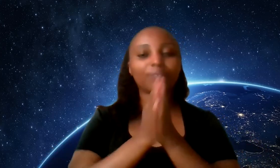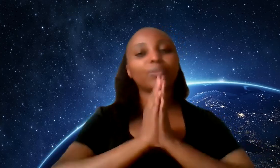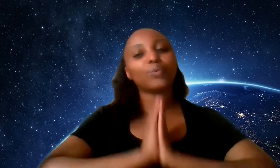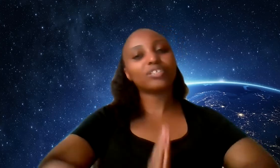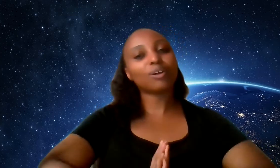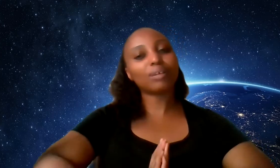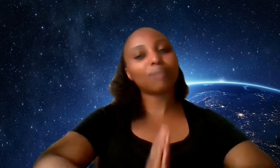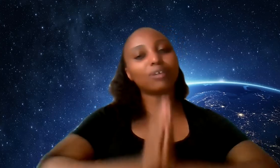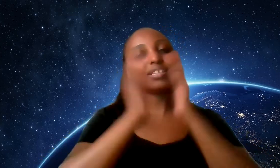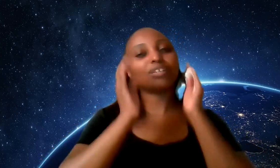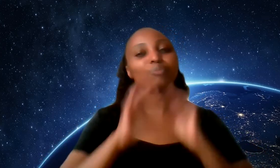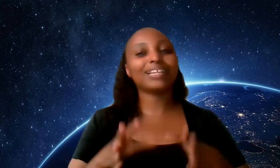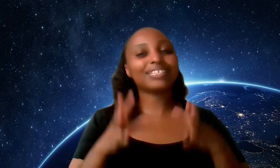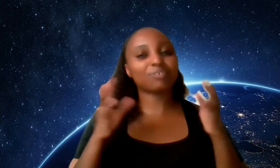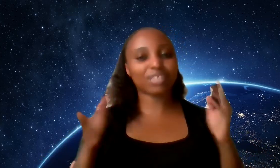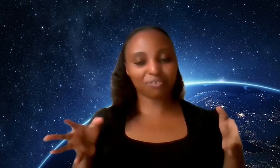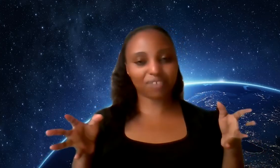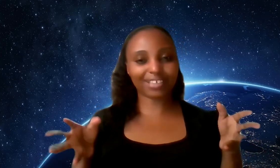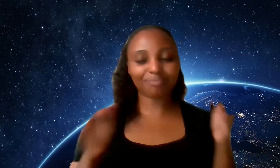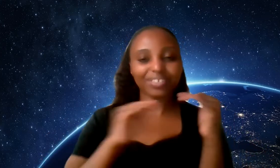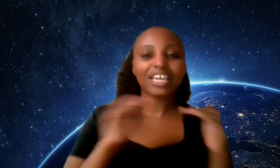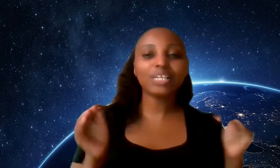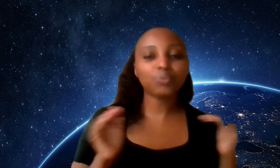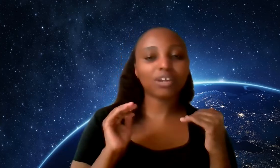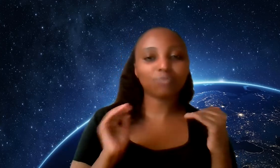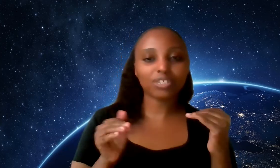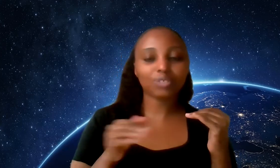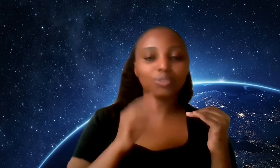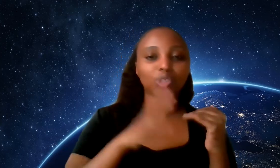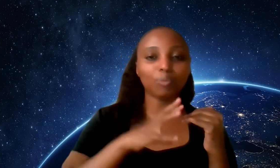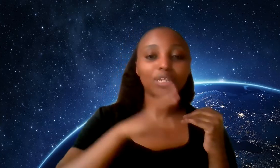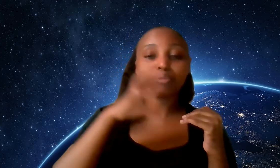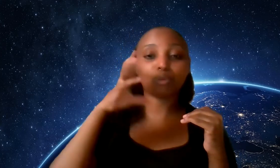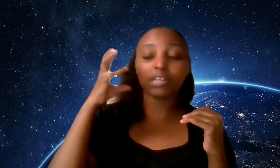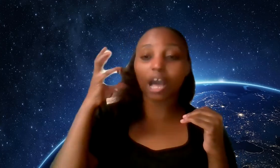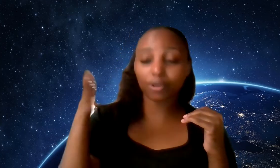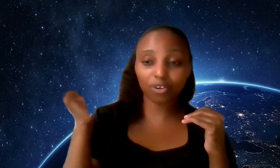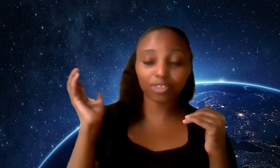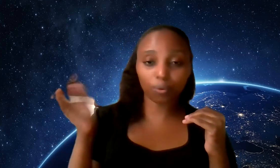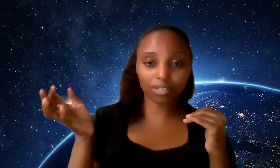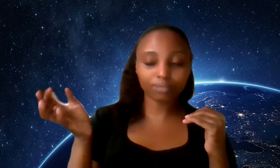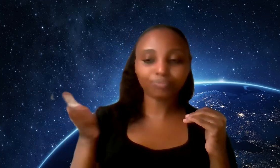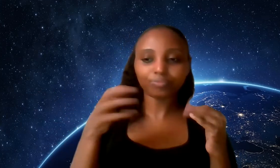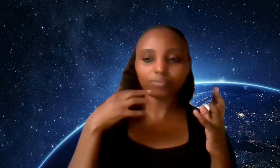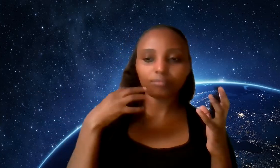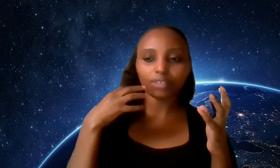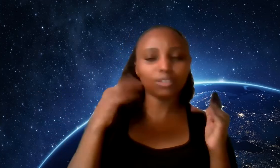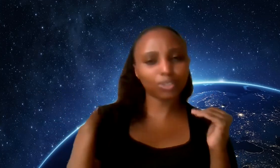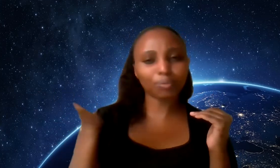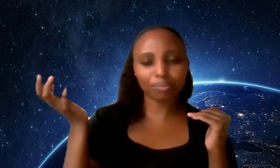which is all about the nobility of sacrifice here's what i've noticed with so many people out here in the world not so many